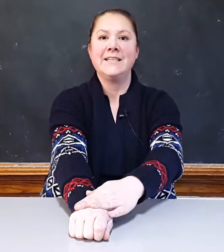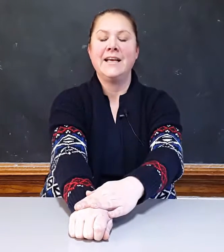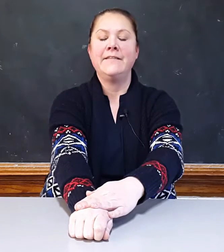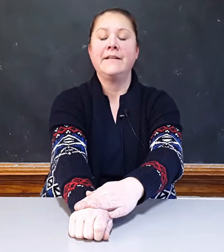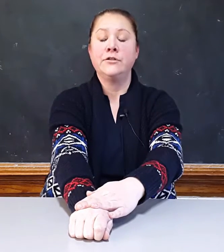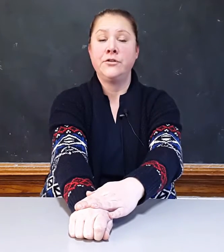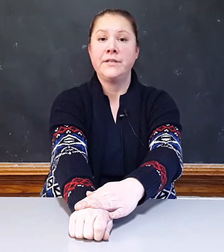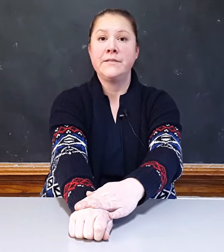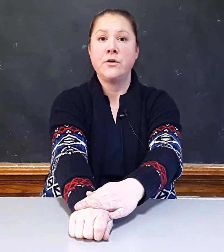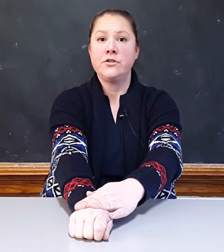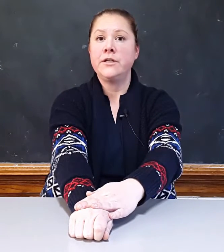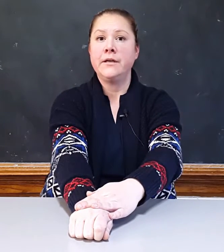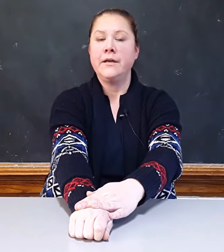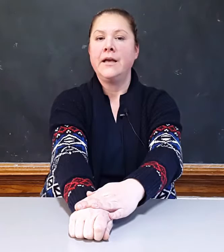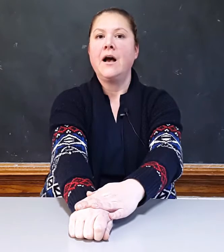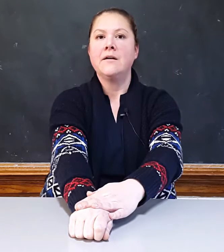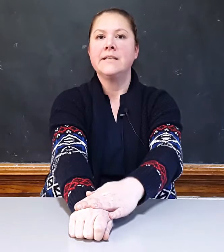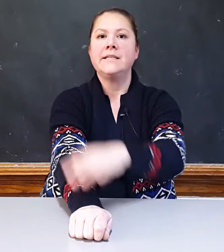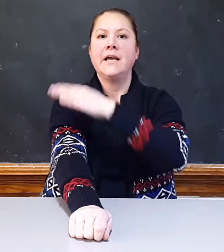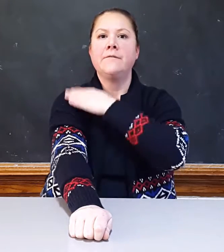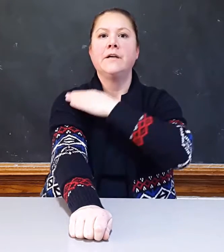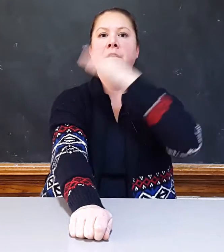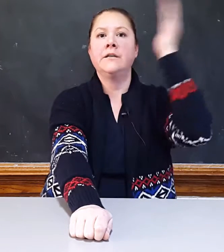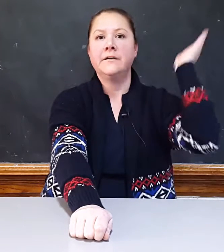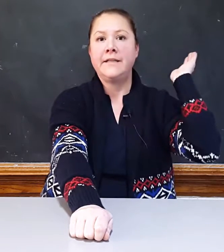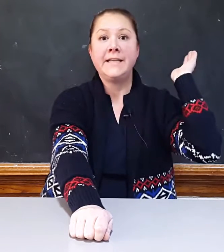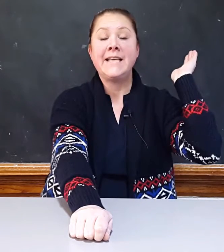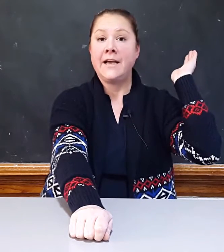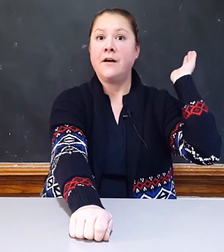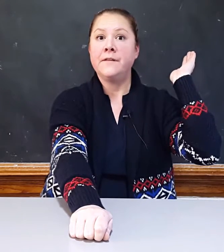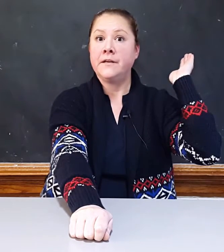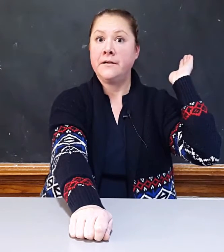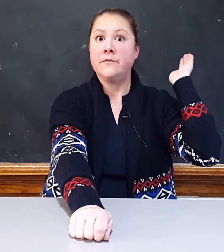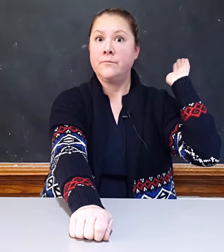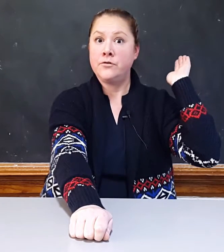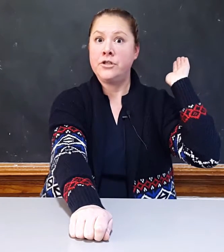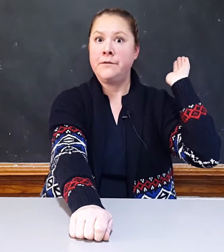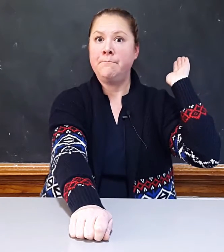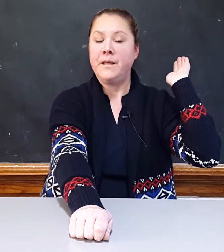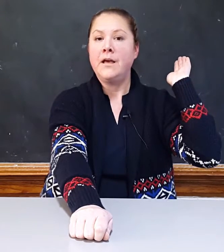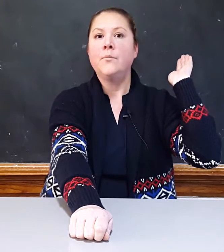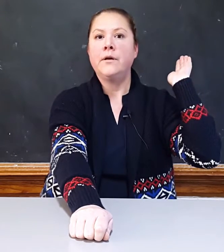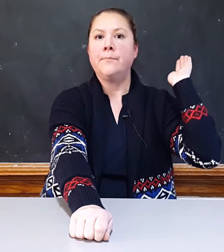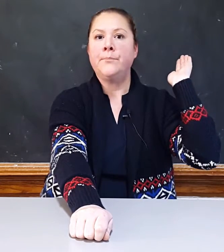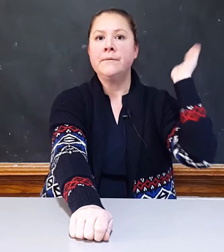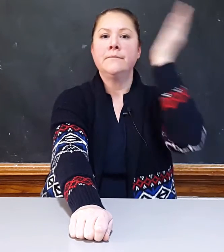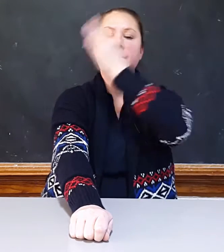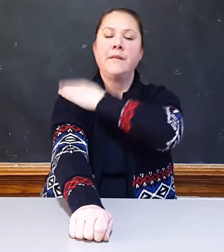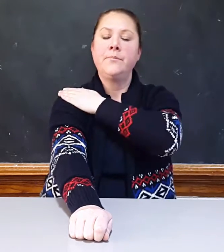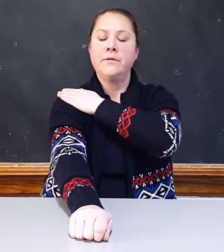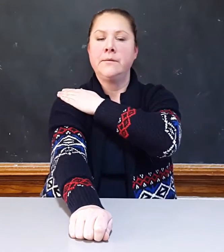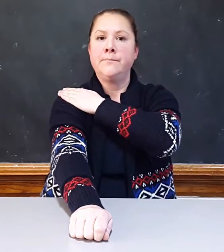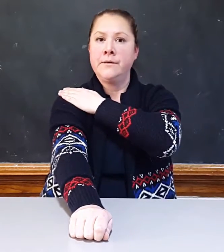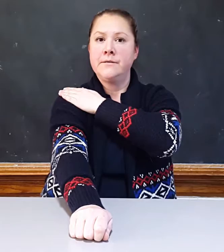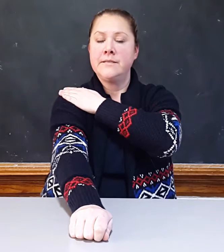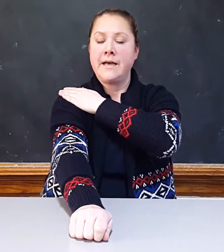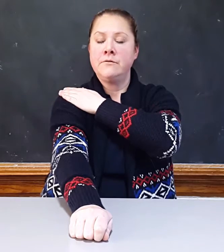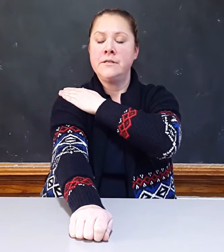and they'll do this motion. I'll say take off the ck, they take off the ck motion, put a b, they put the b sound,